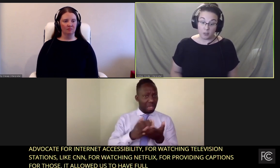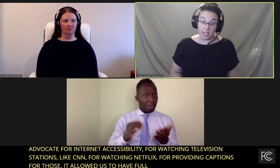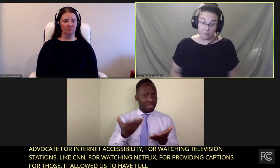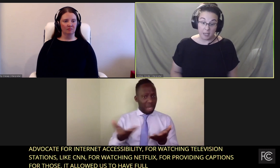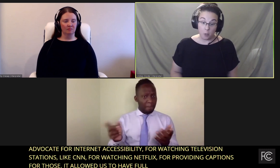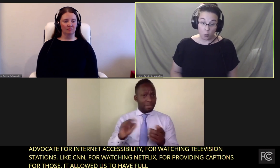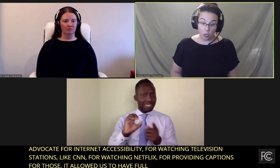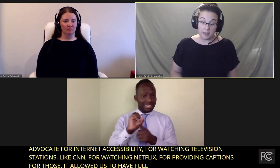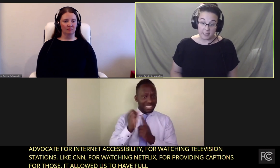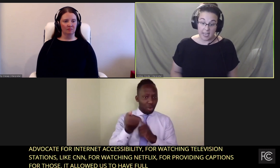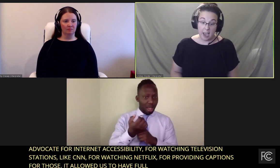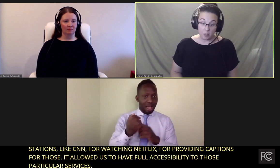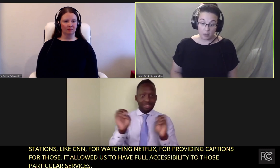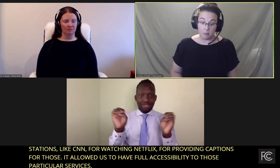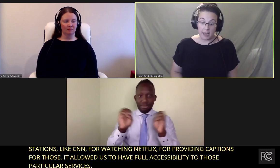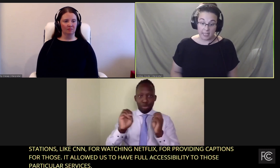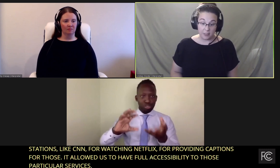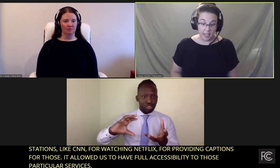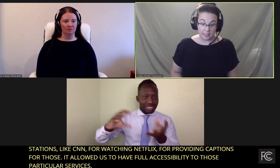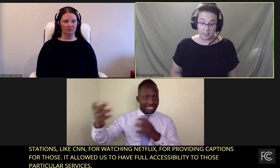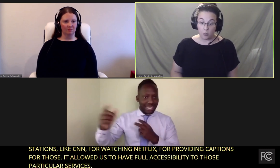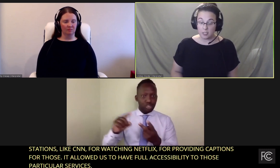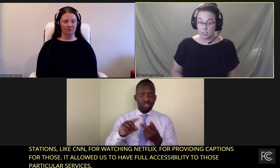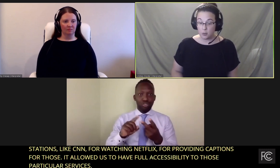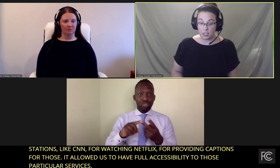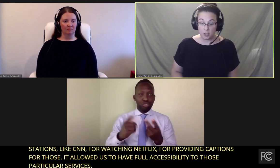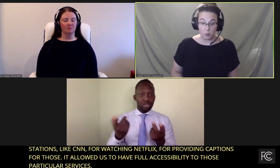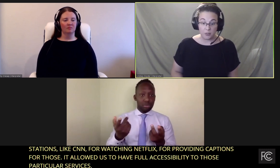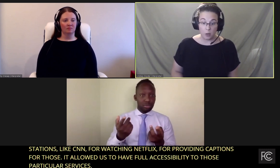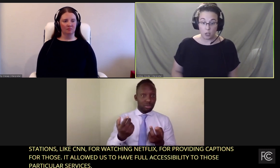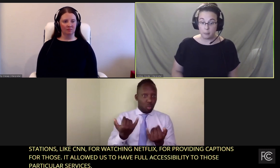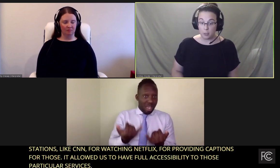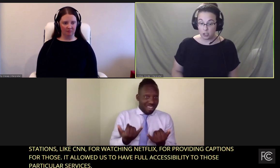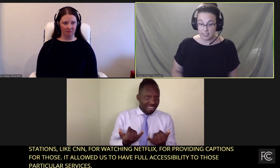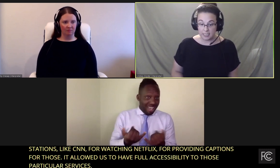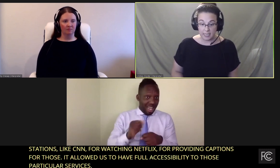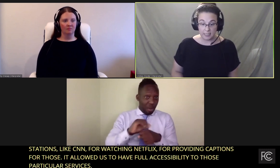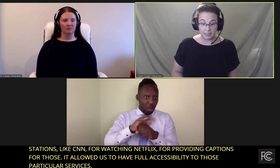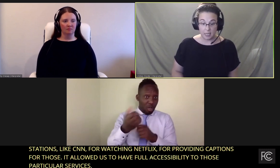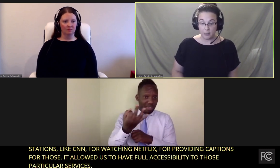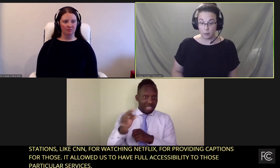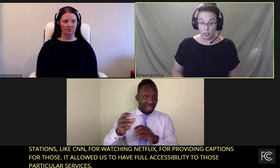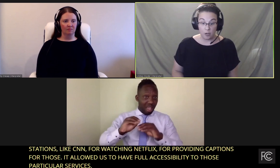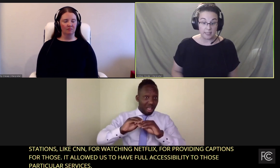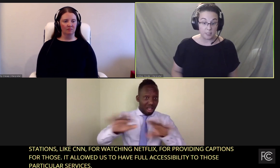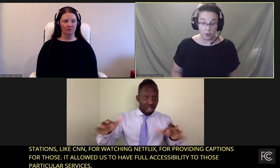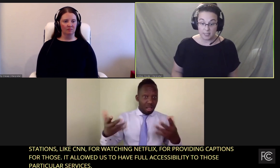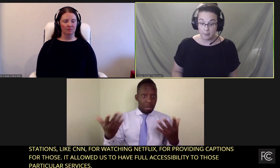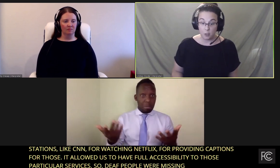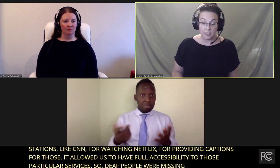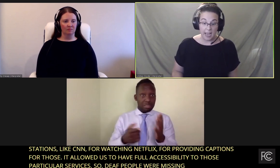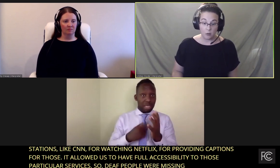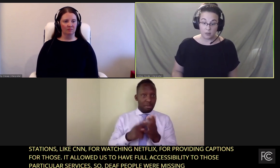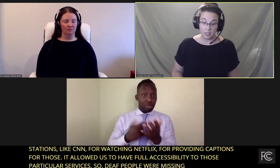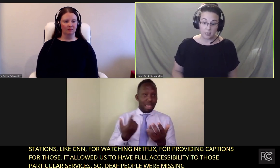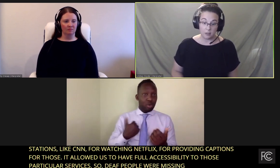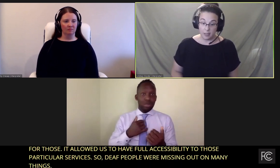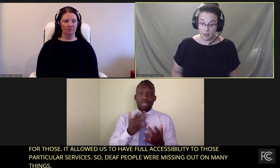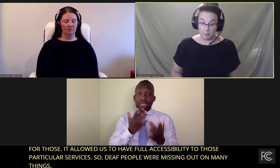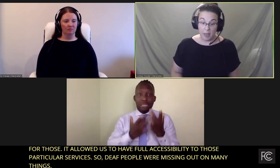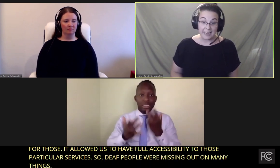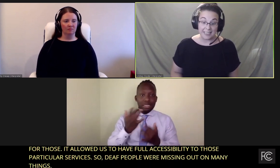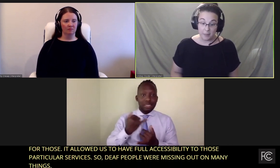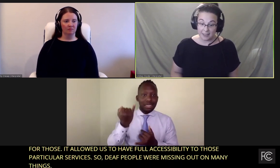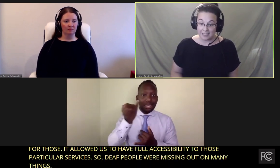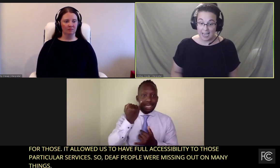So deaf people were missing out on many things. There were situations where there were emergencies that were in crisis. For example, now the